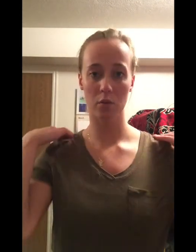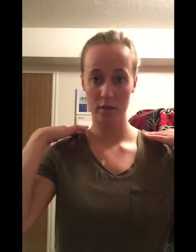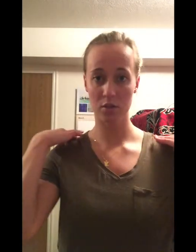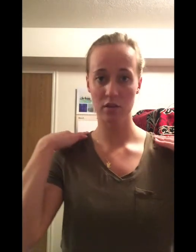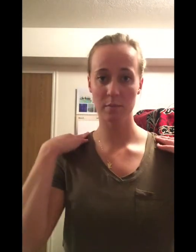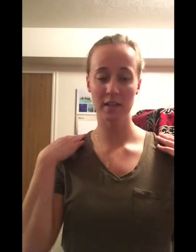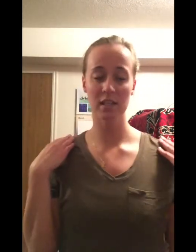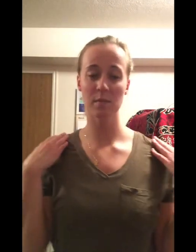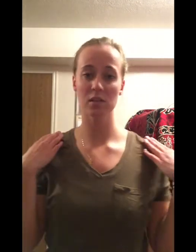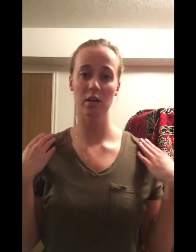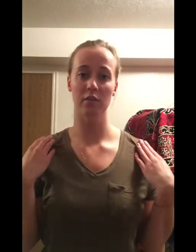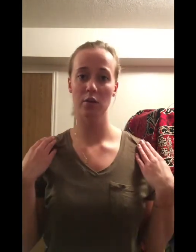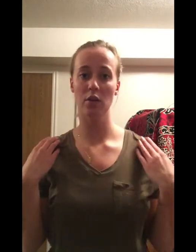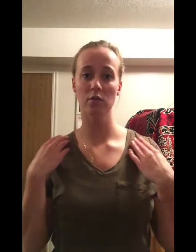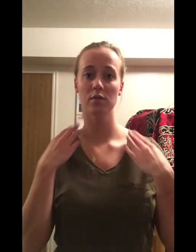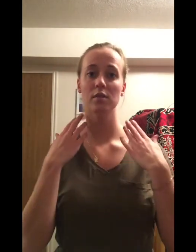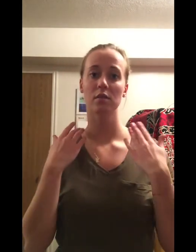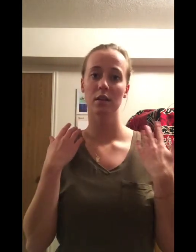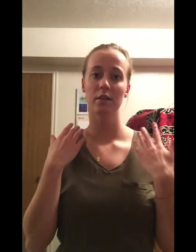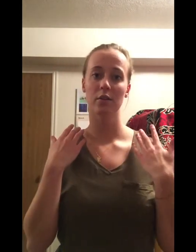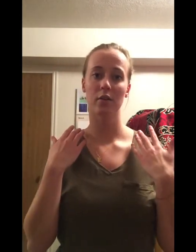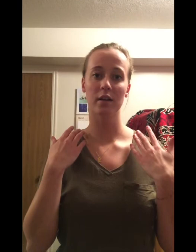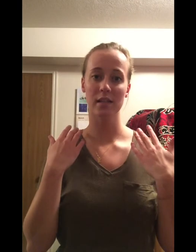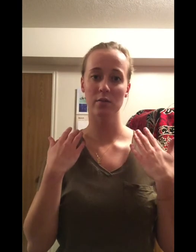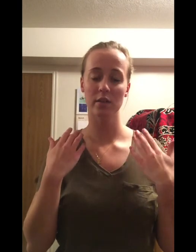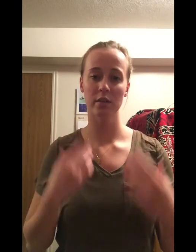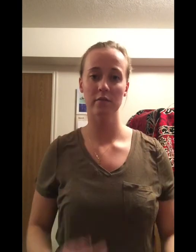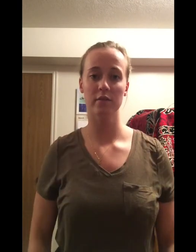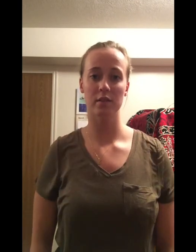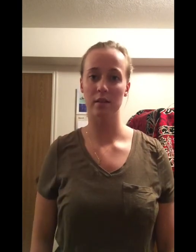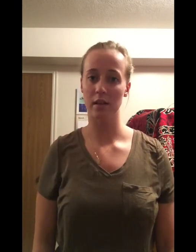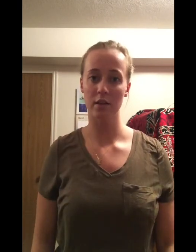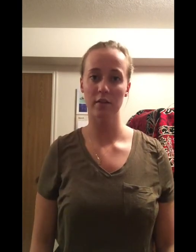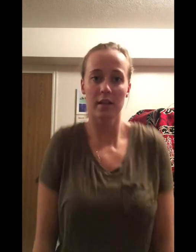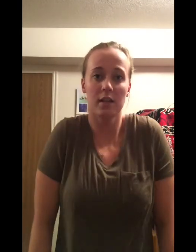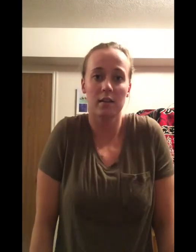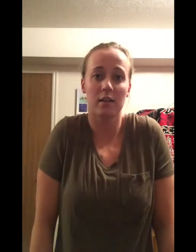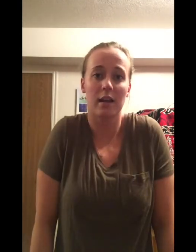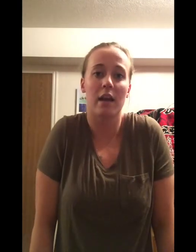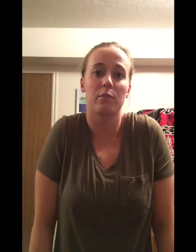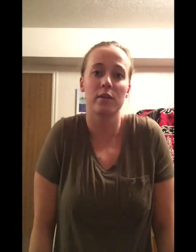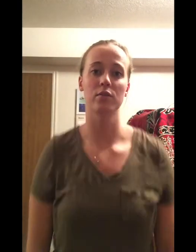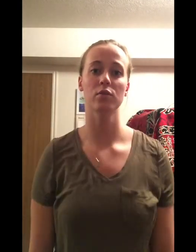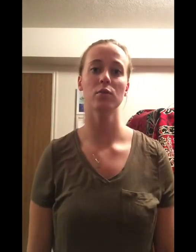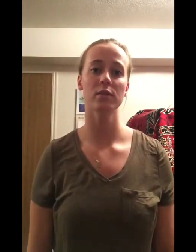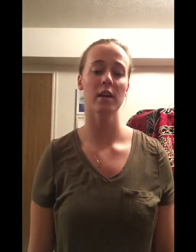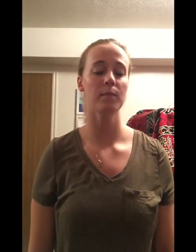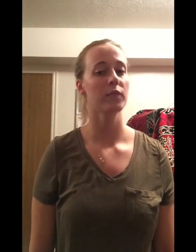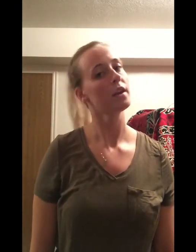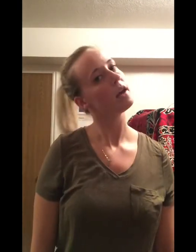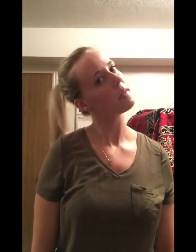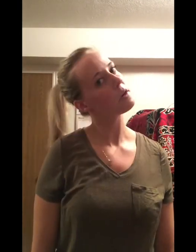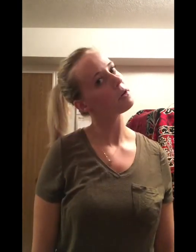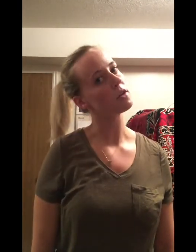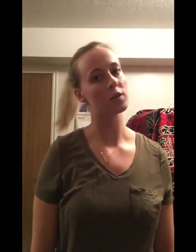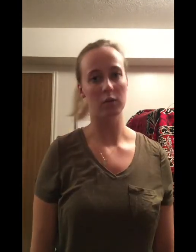with the trapezius muscle, if you use your accessory nerve to innervate it, it kind of brings your shoulders up and then it would also